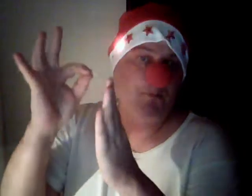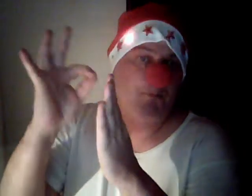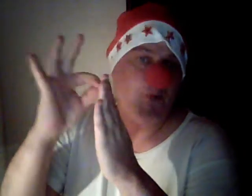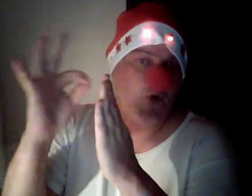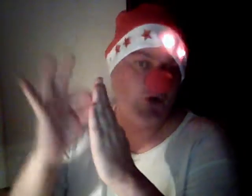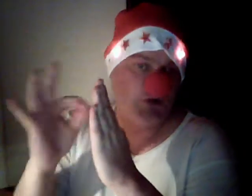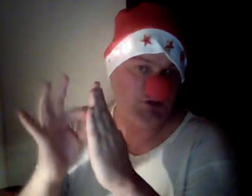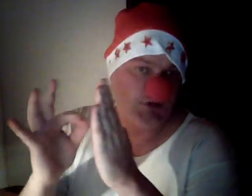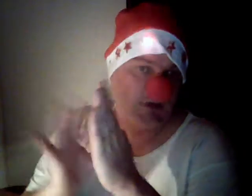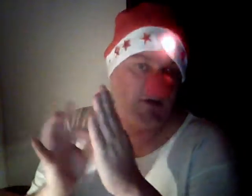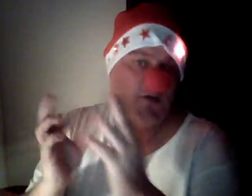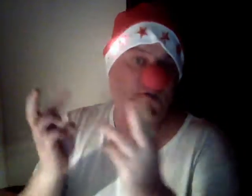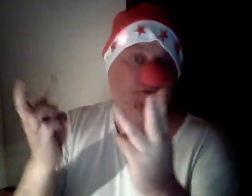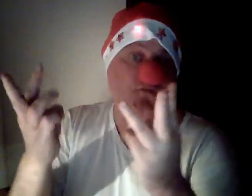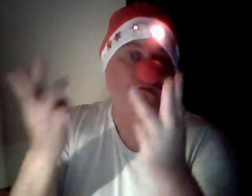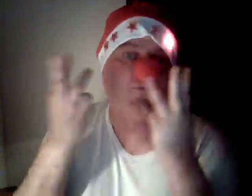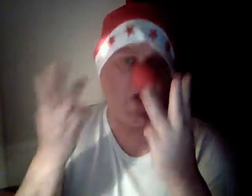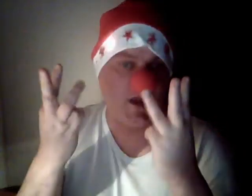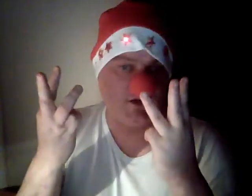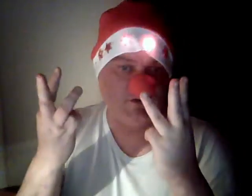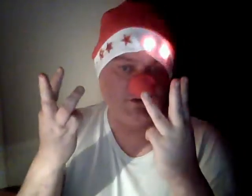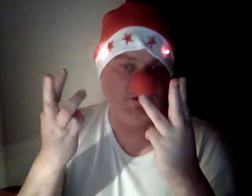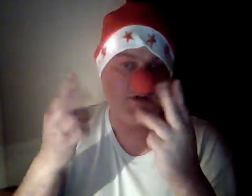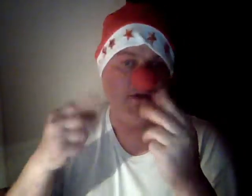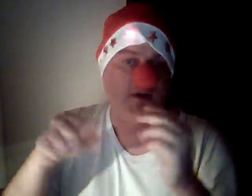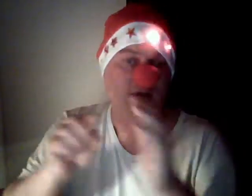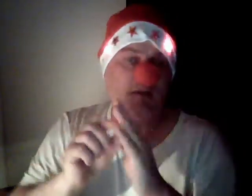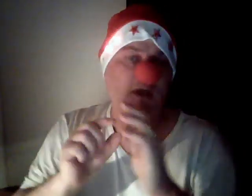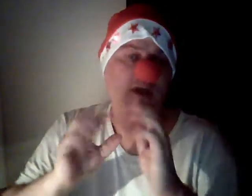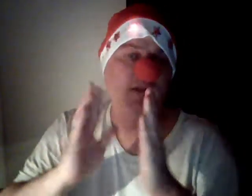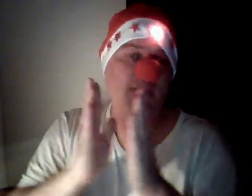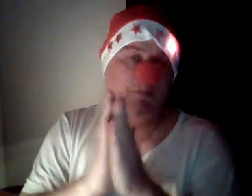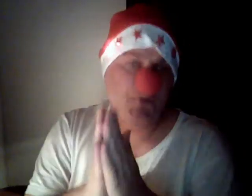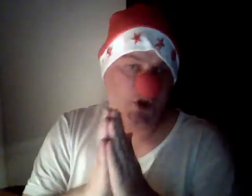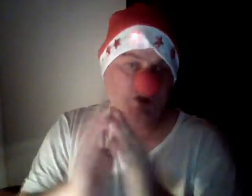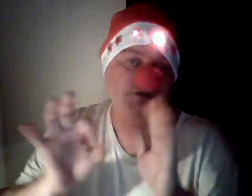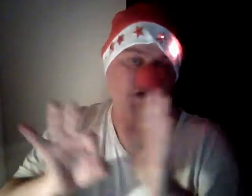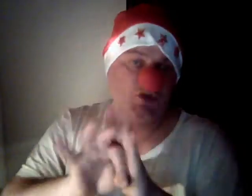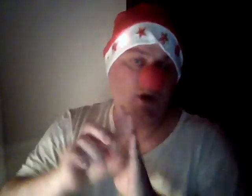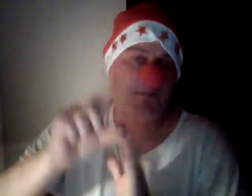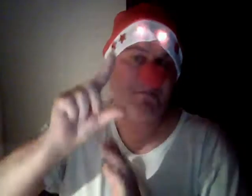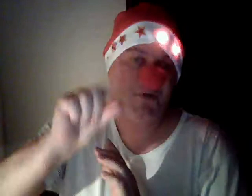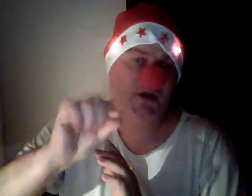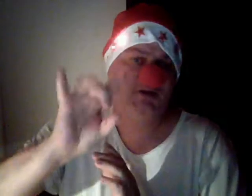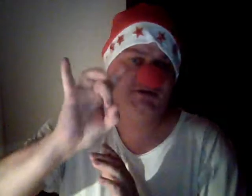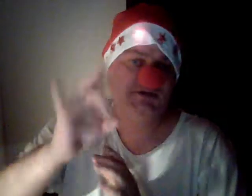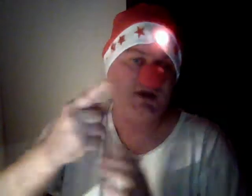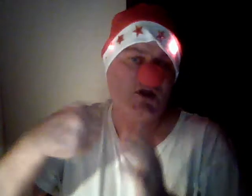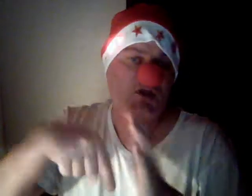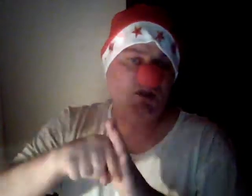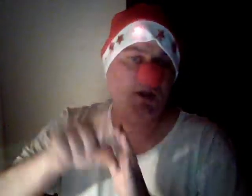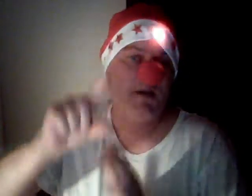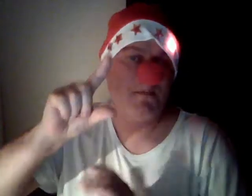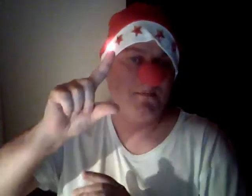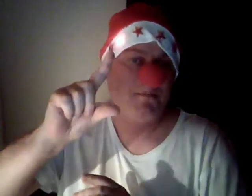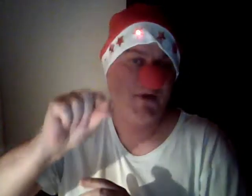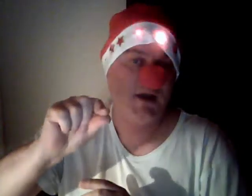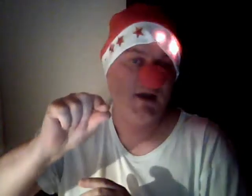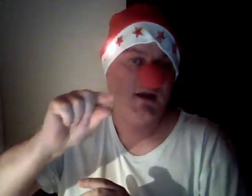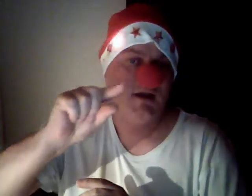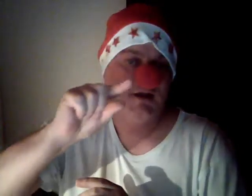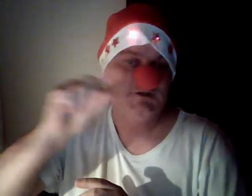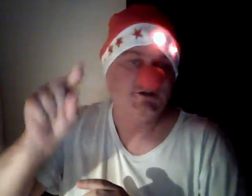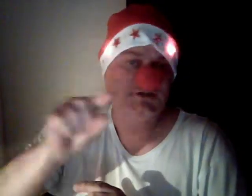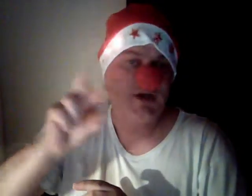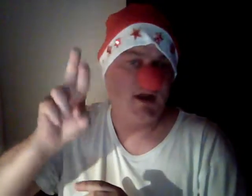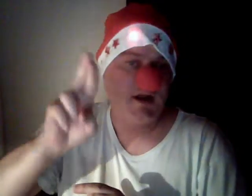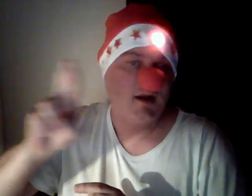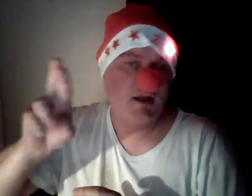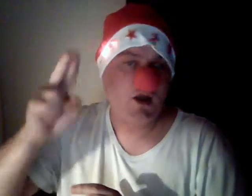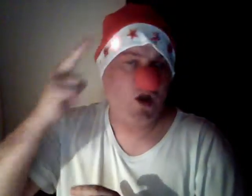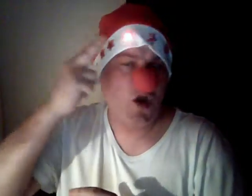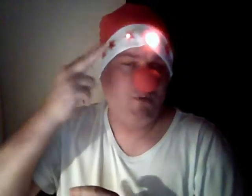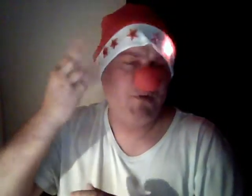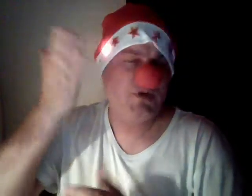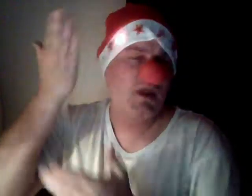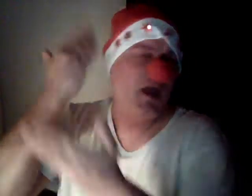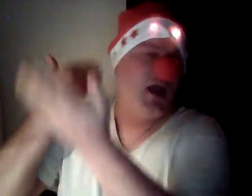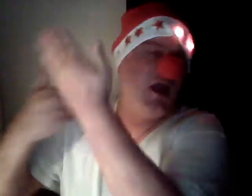And then, I never really want problem. far as I Not like, have to Then I opened it